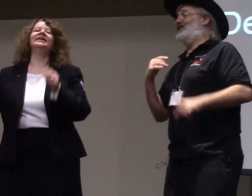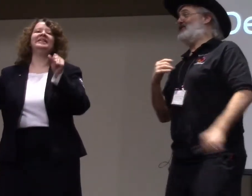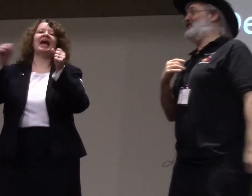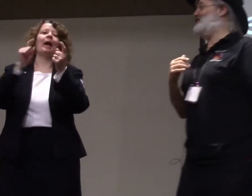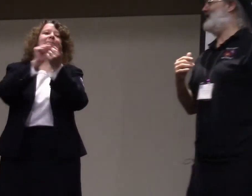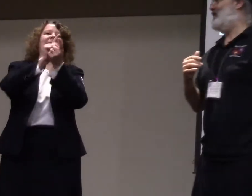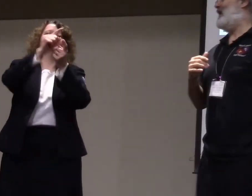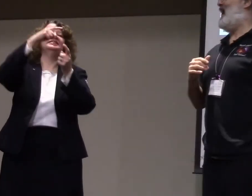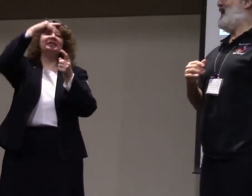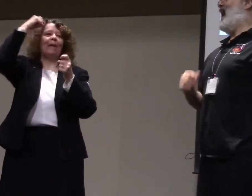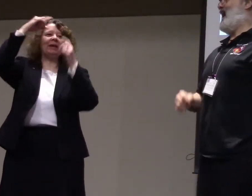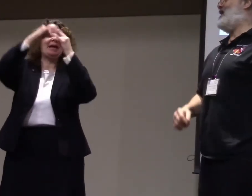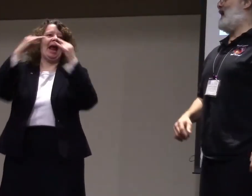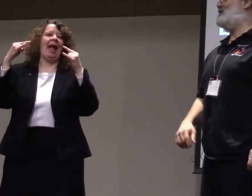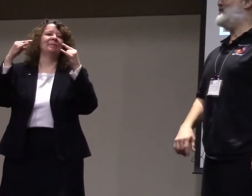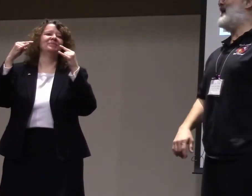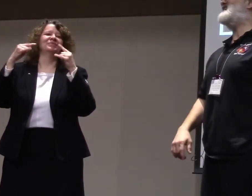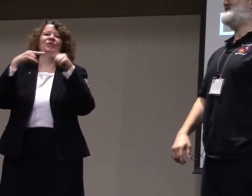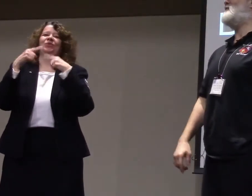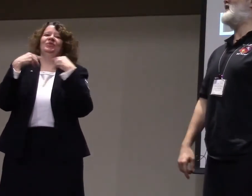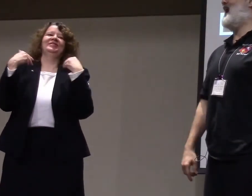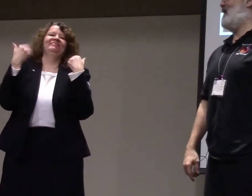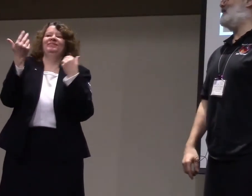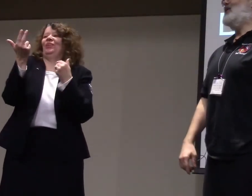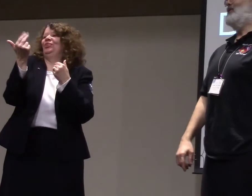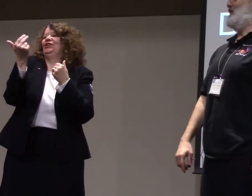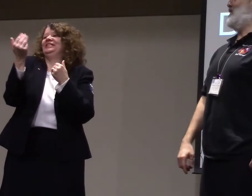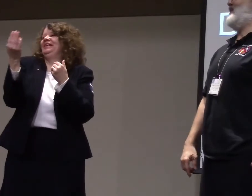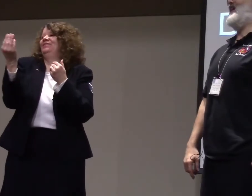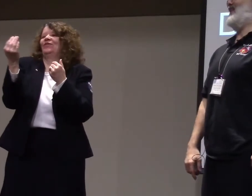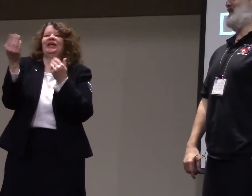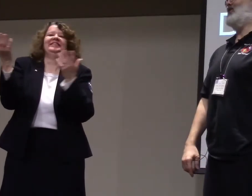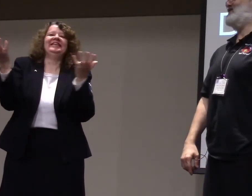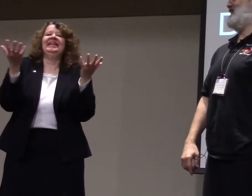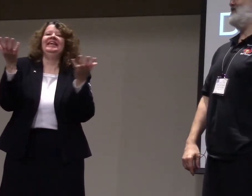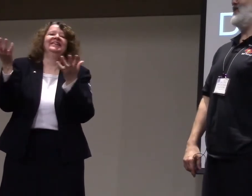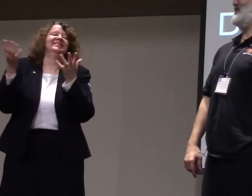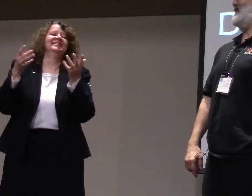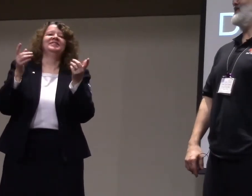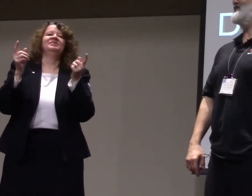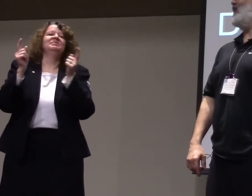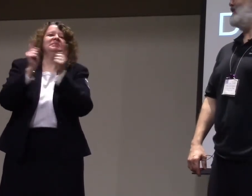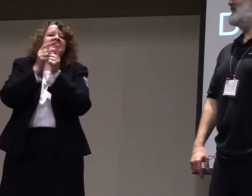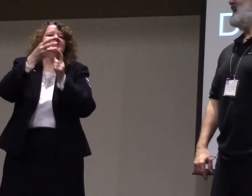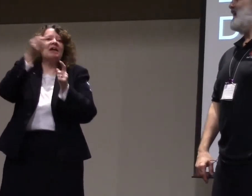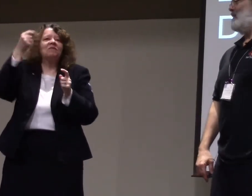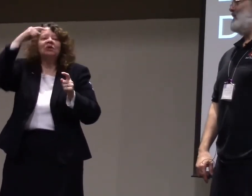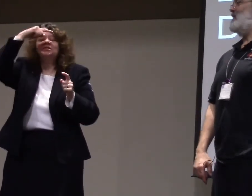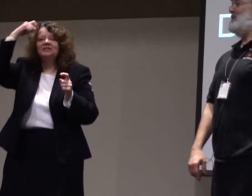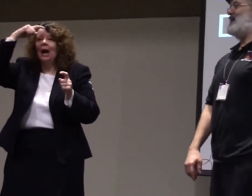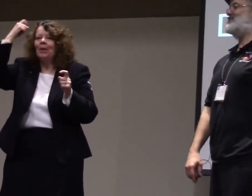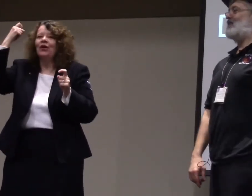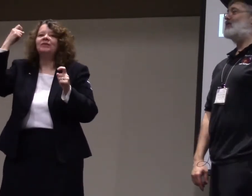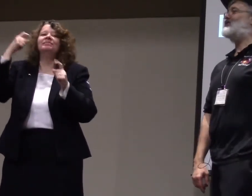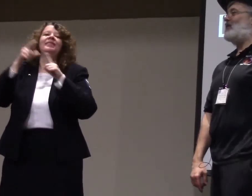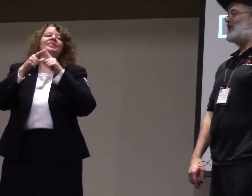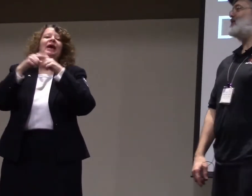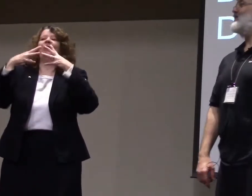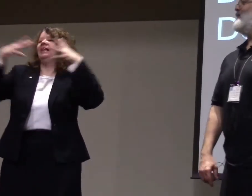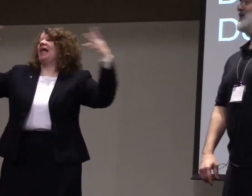just to a little bit. I, I, I, we met at summer camp when we were like 13, 14 years old. And we, we met several summers. But